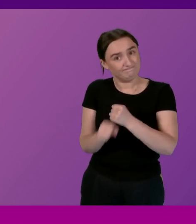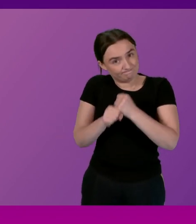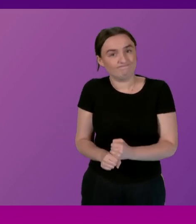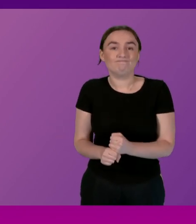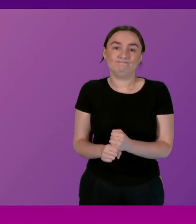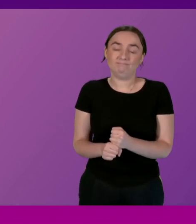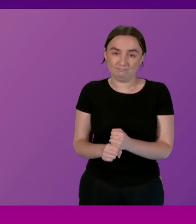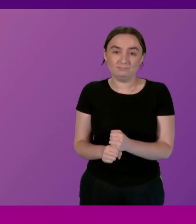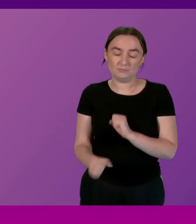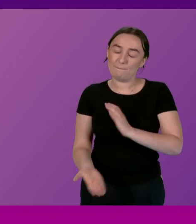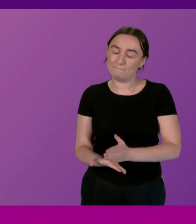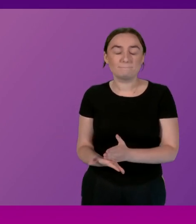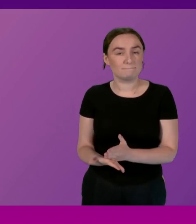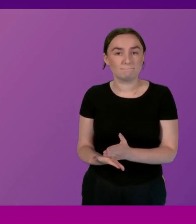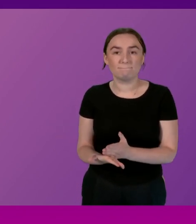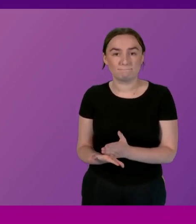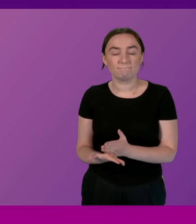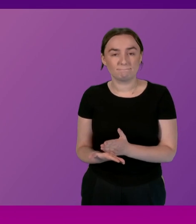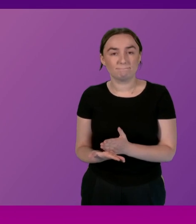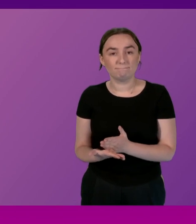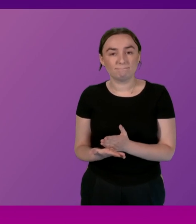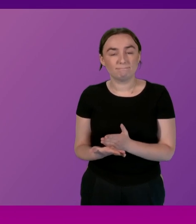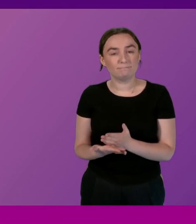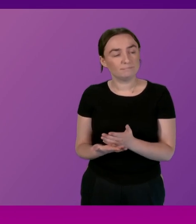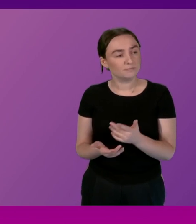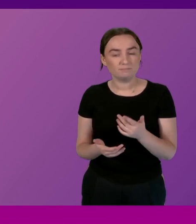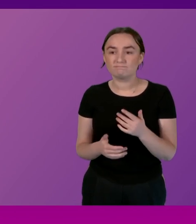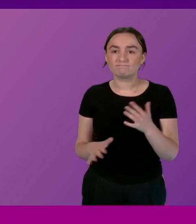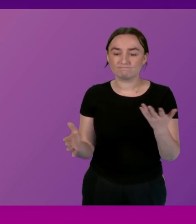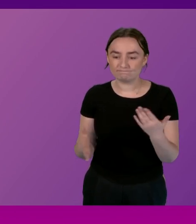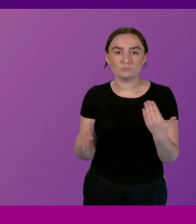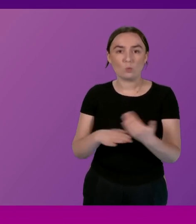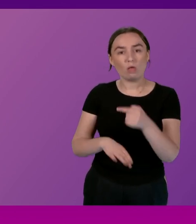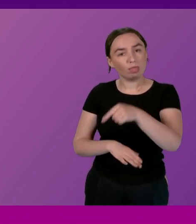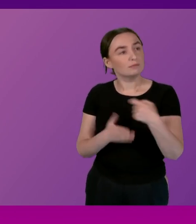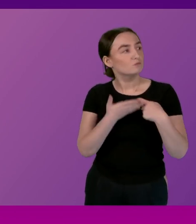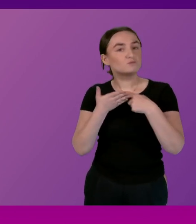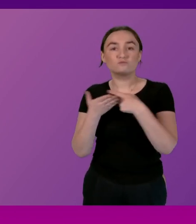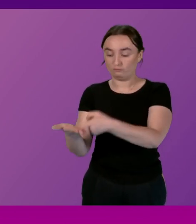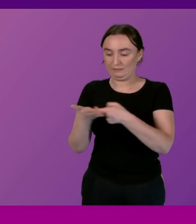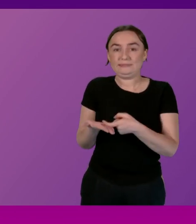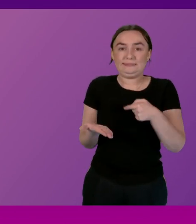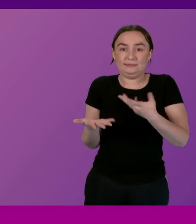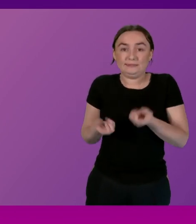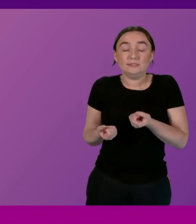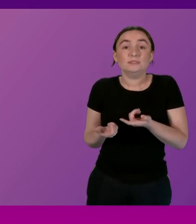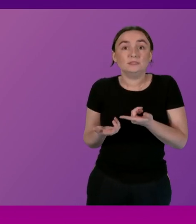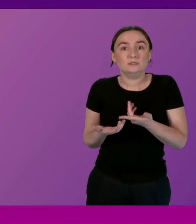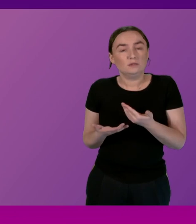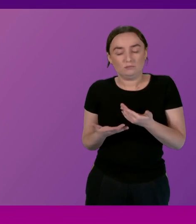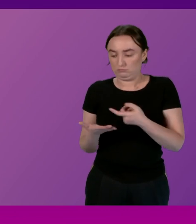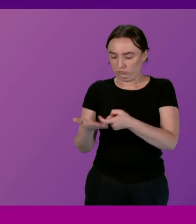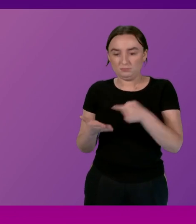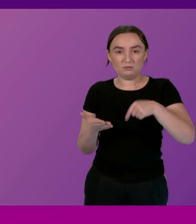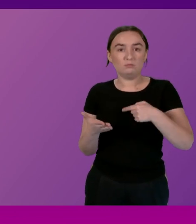without any exception to act on the recommendations of that group and that includes investing at least £60